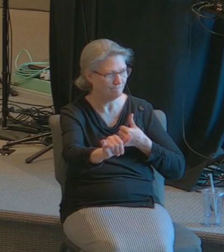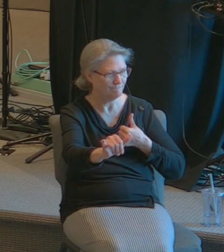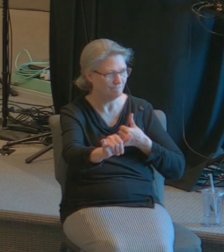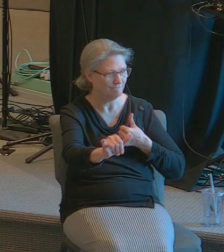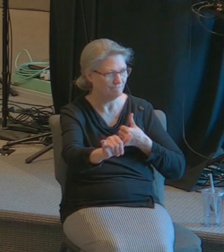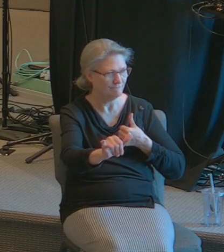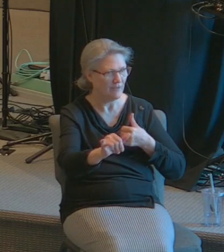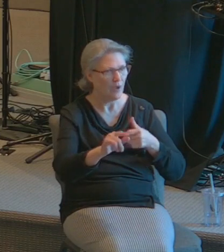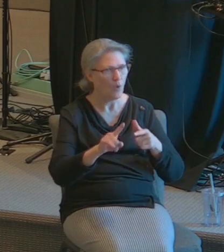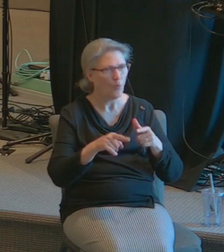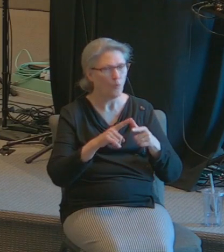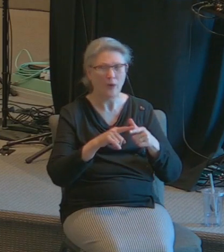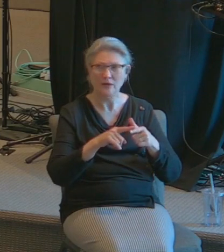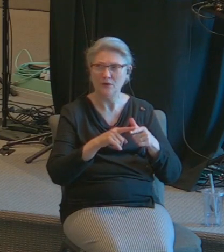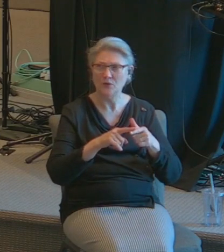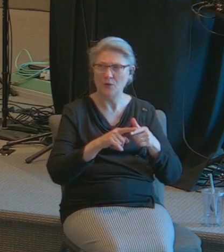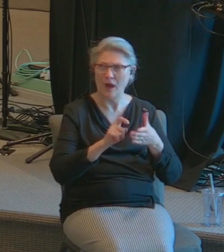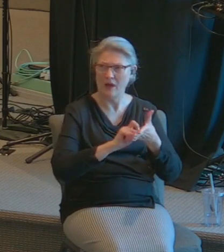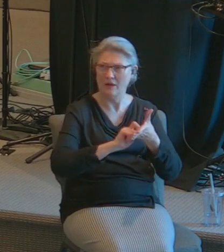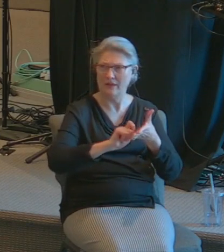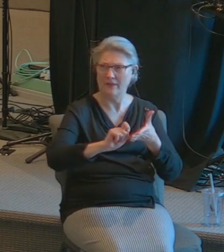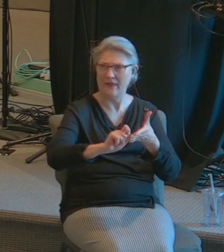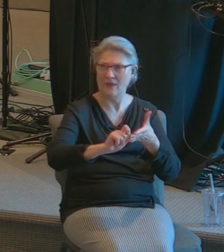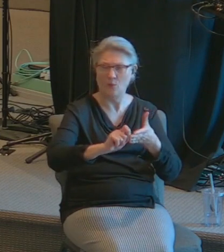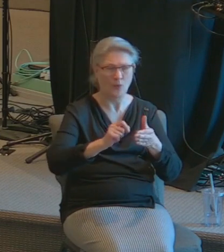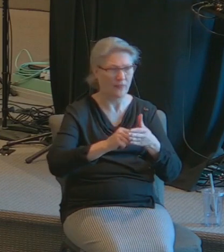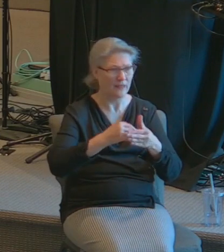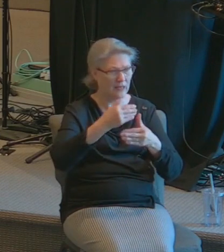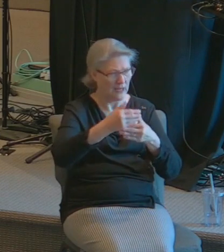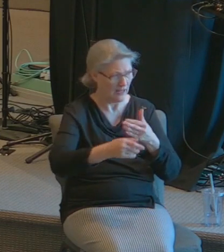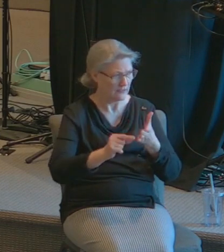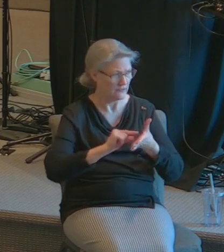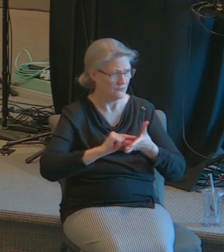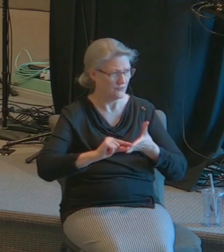when you underline that with the following Scripture